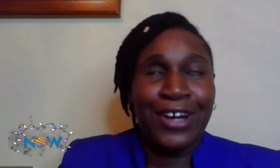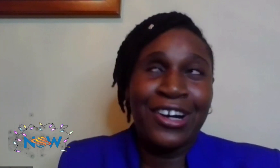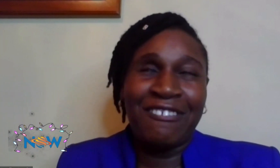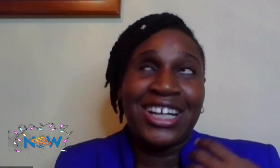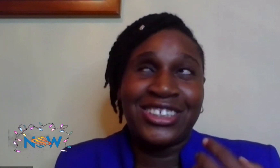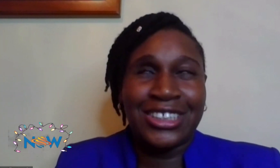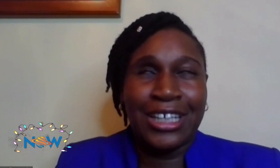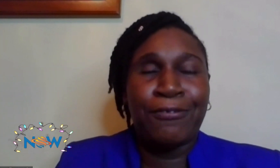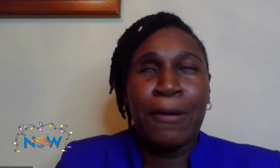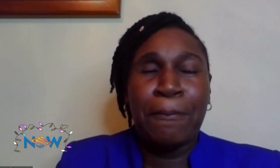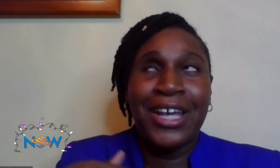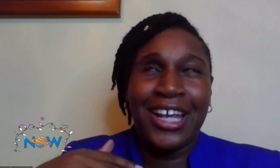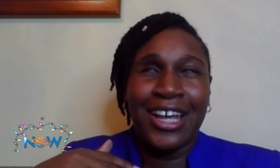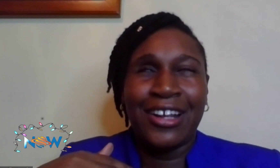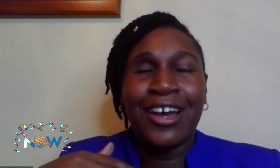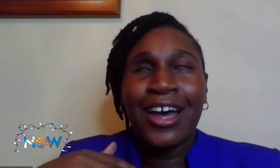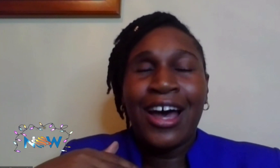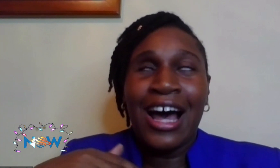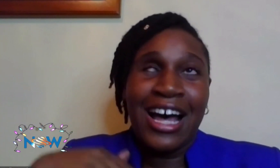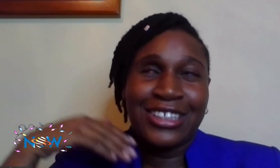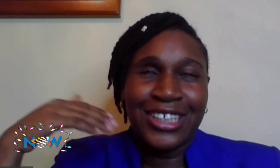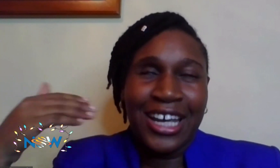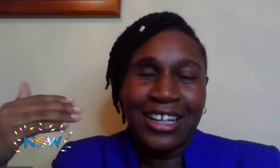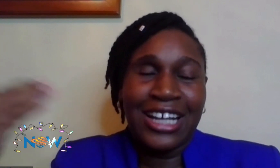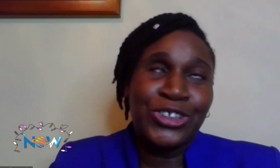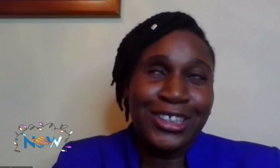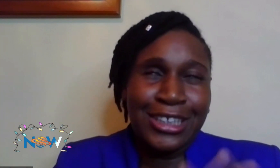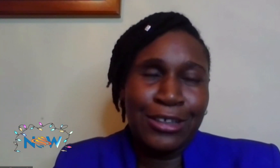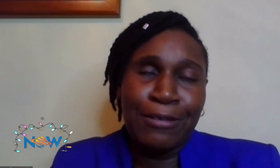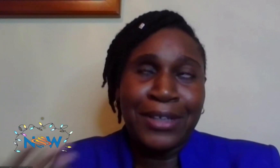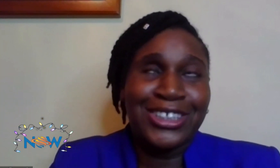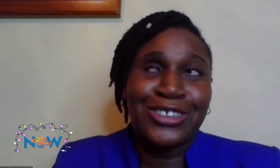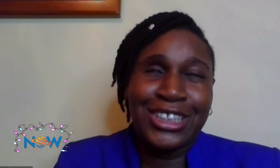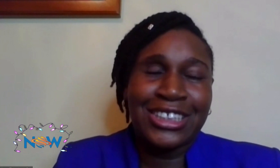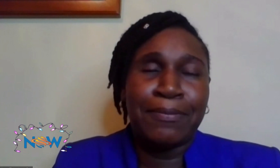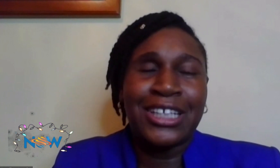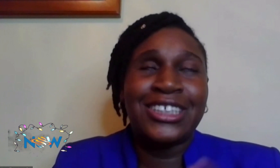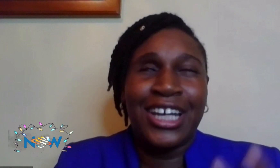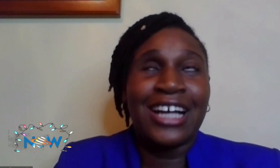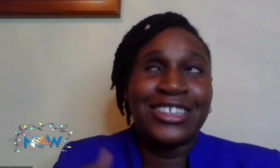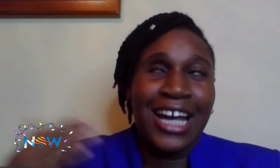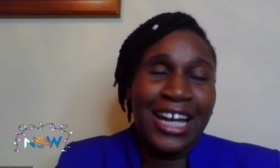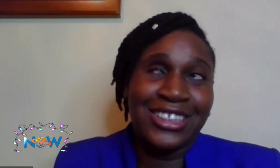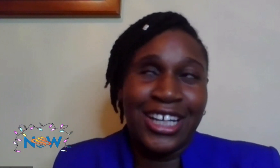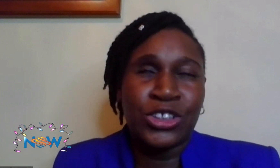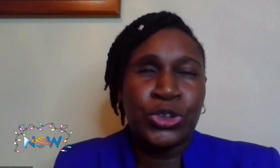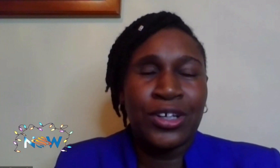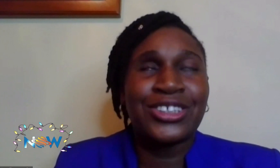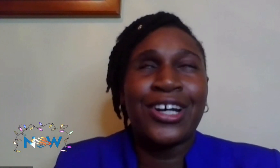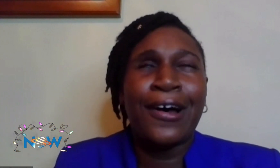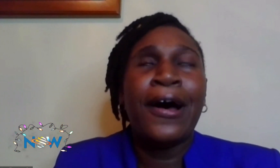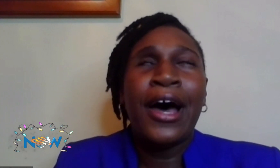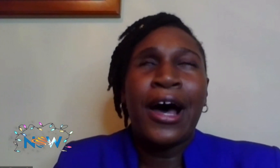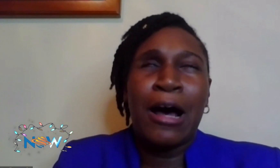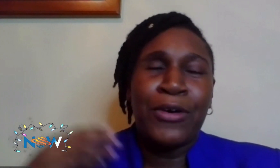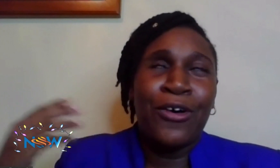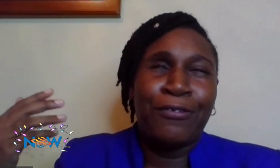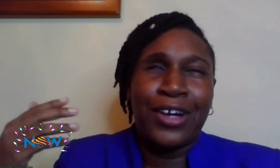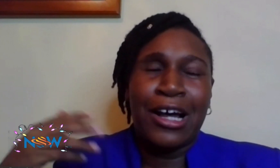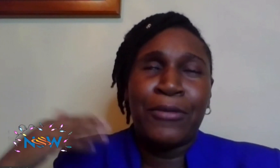ed in different capacity from being at National Center for Persons with Disability as the IT instructor,